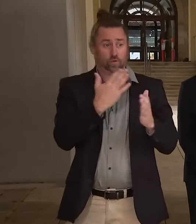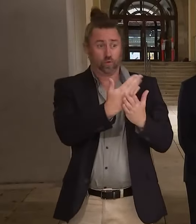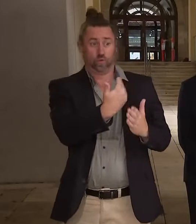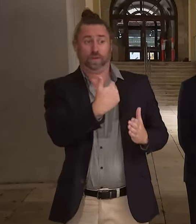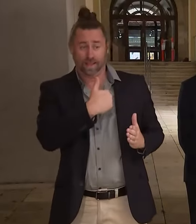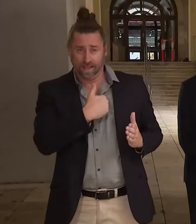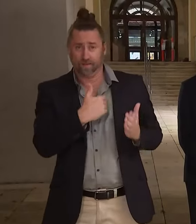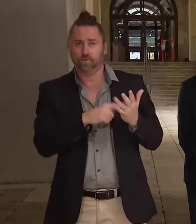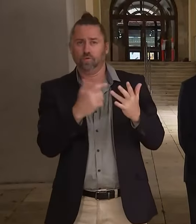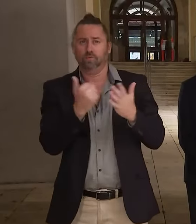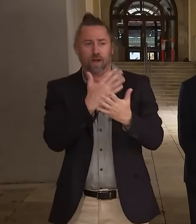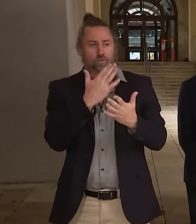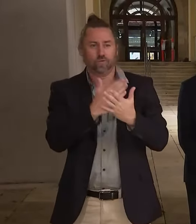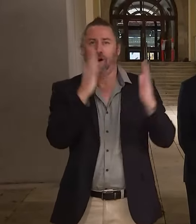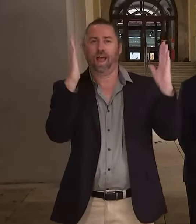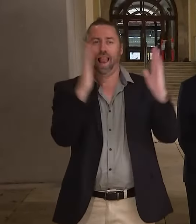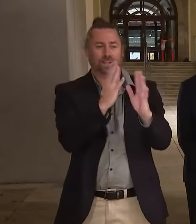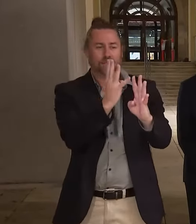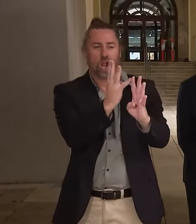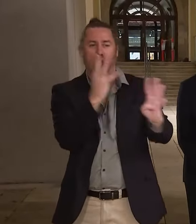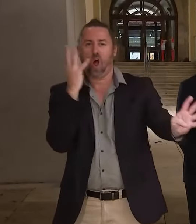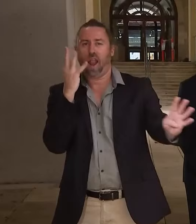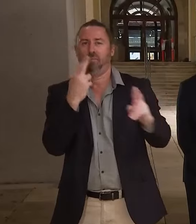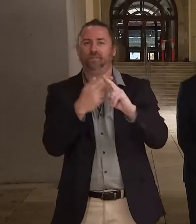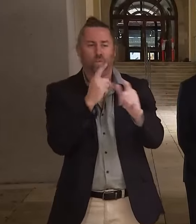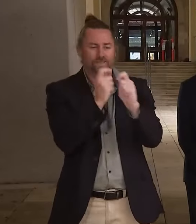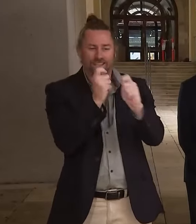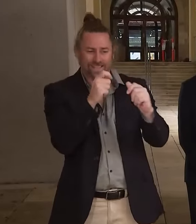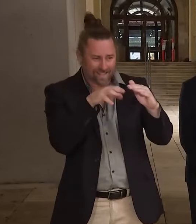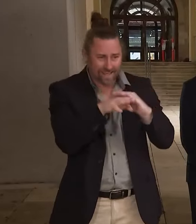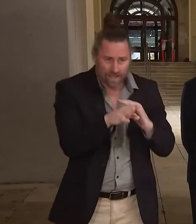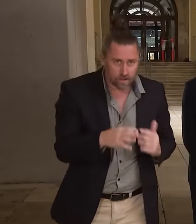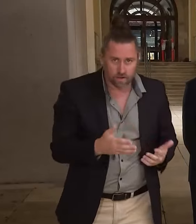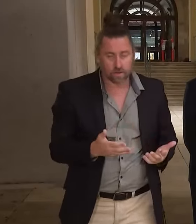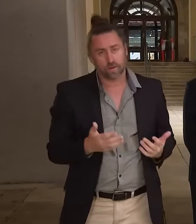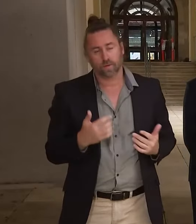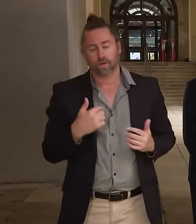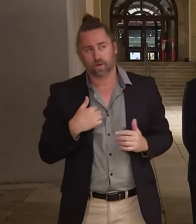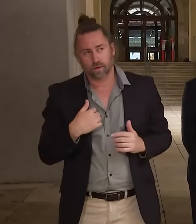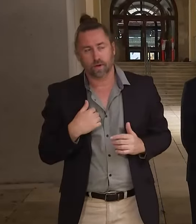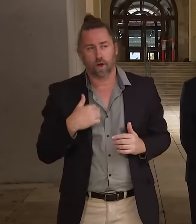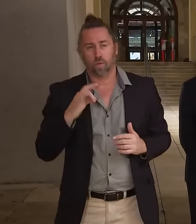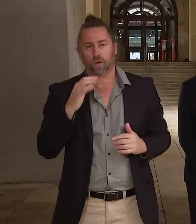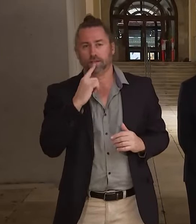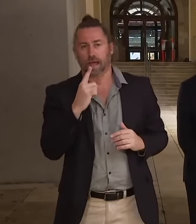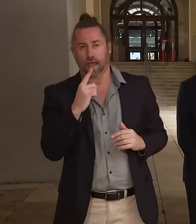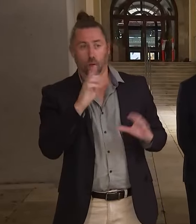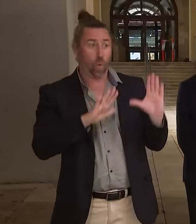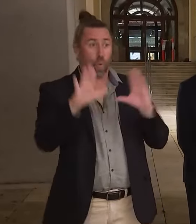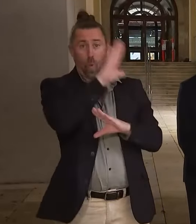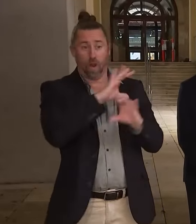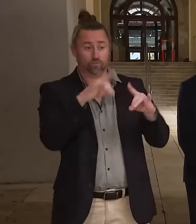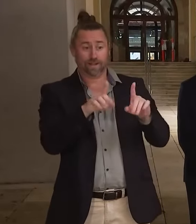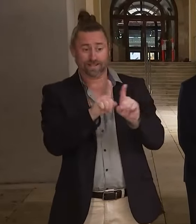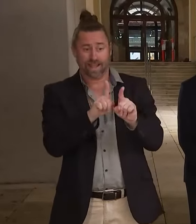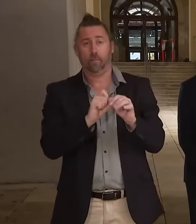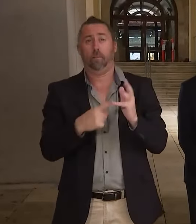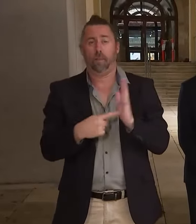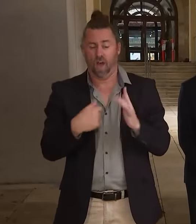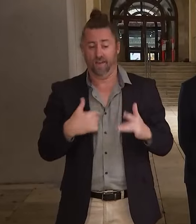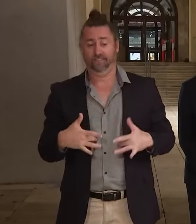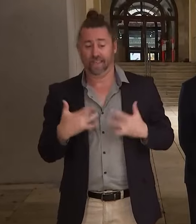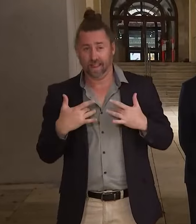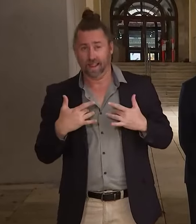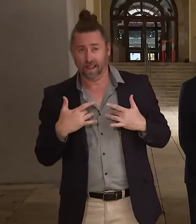public testing clinics. Now, I think, I don't necessarily want to speak for every state and territory, but I suspect